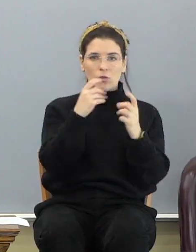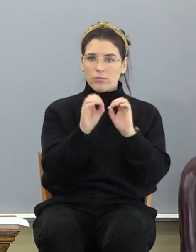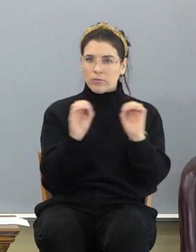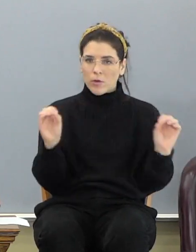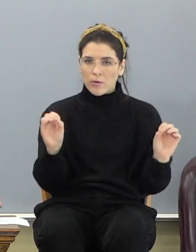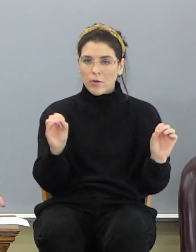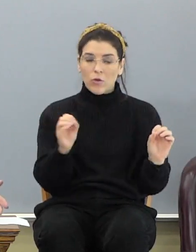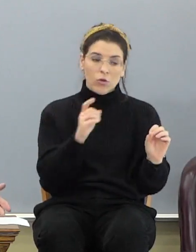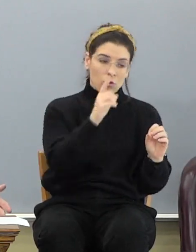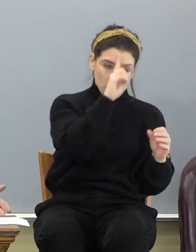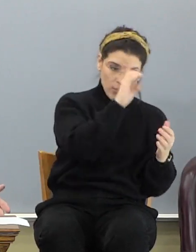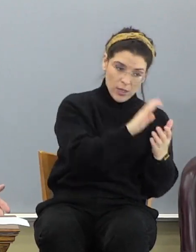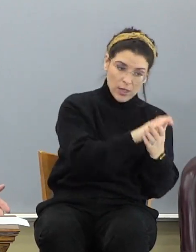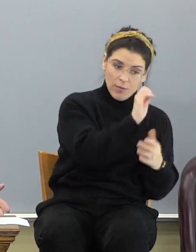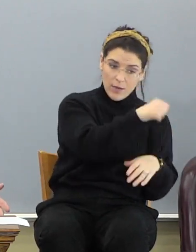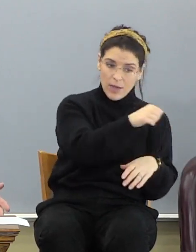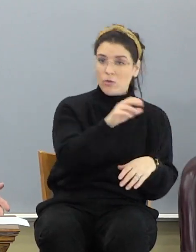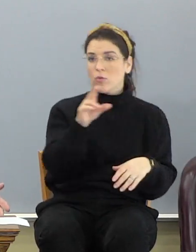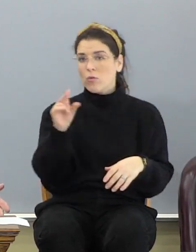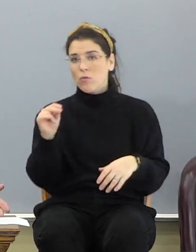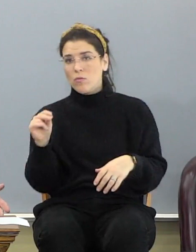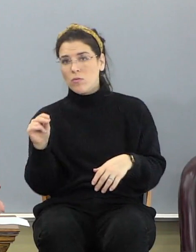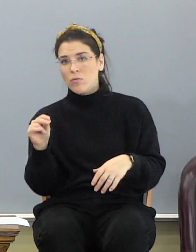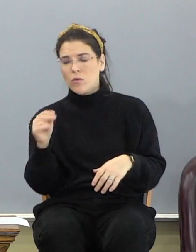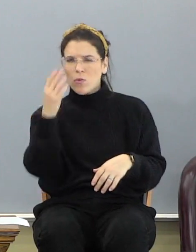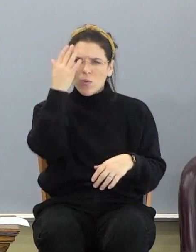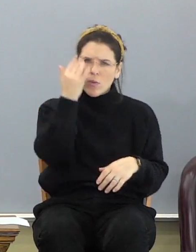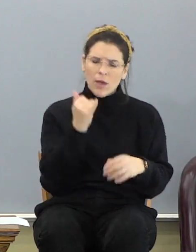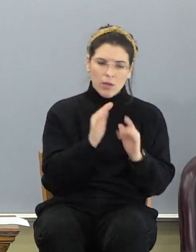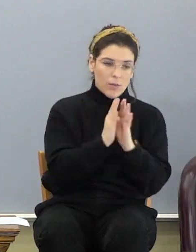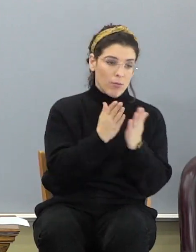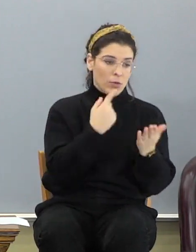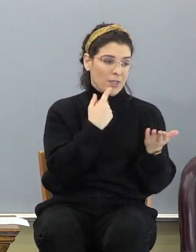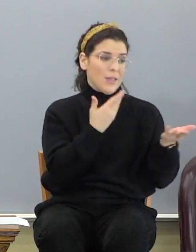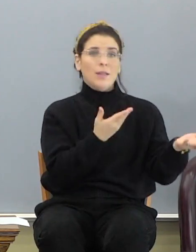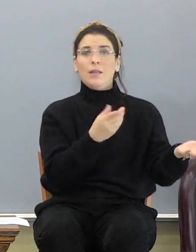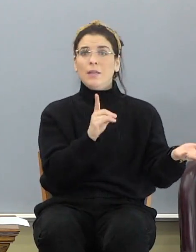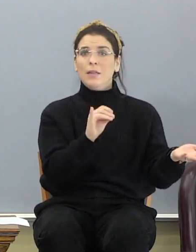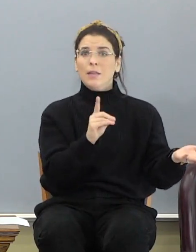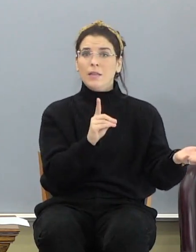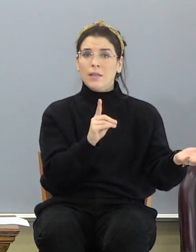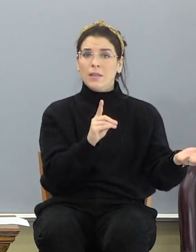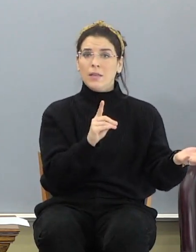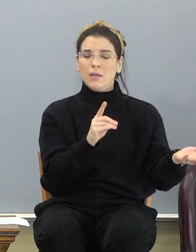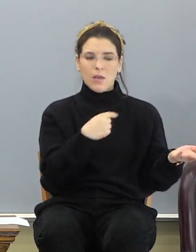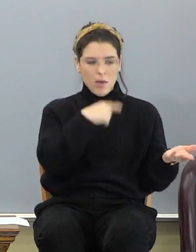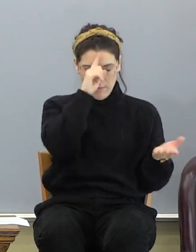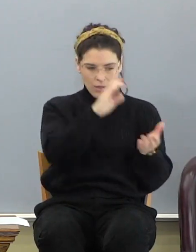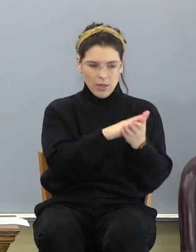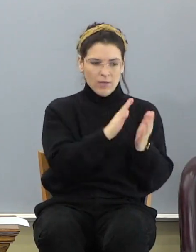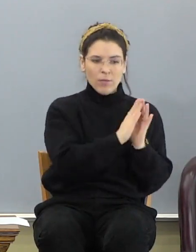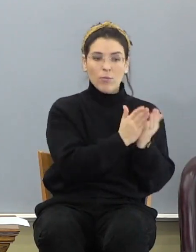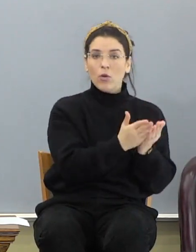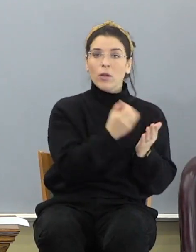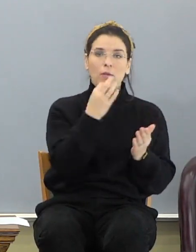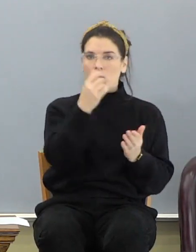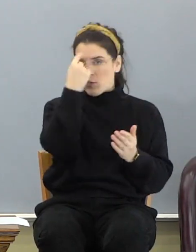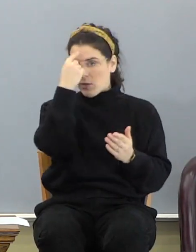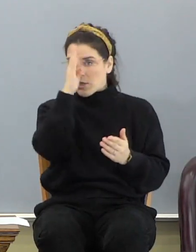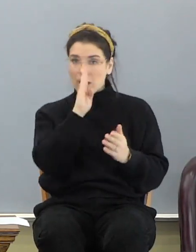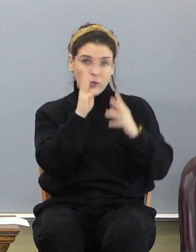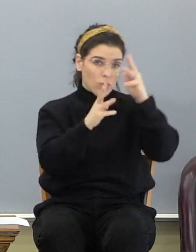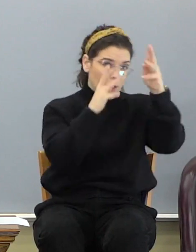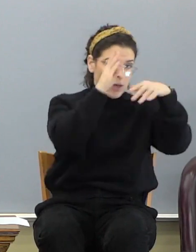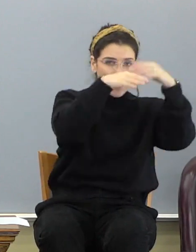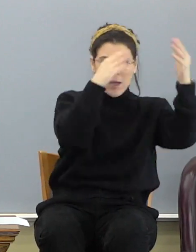Well, you either believe He did or He didn't. Why? Well, the book said He did. Believe the book? He did. If you don't think God